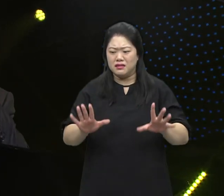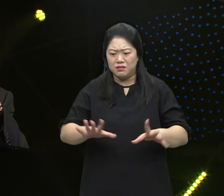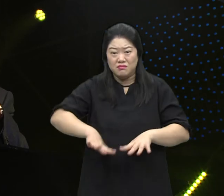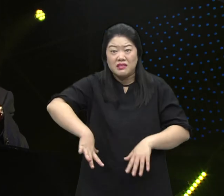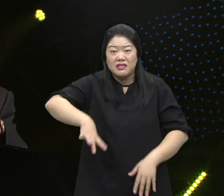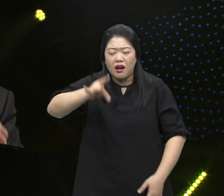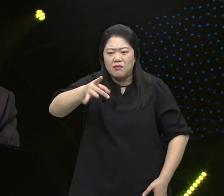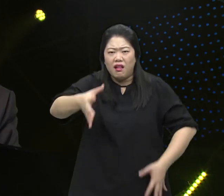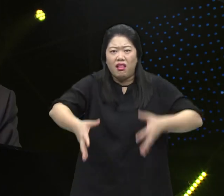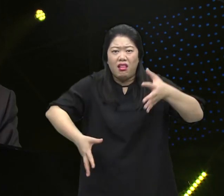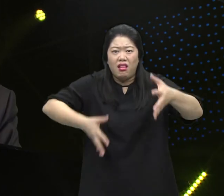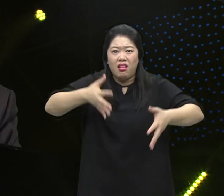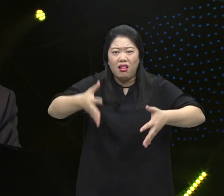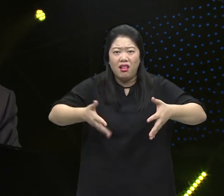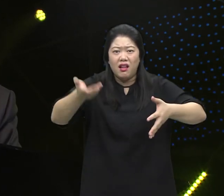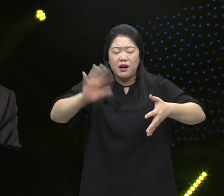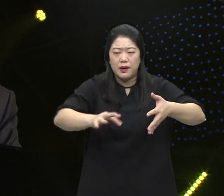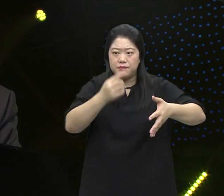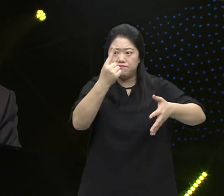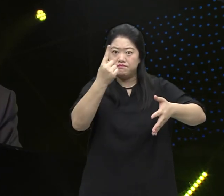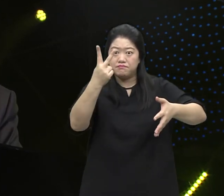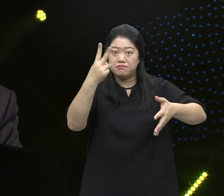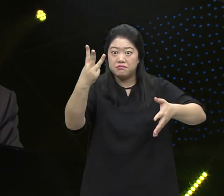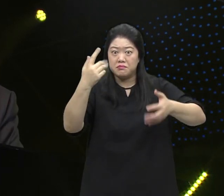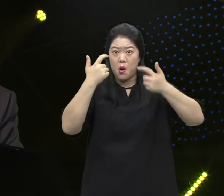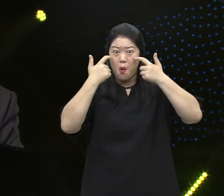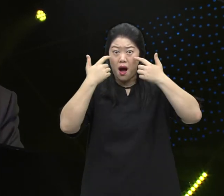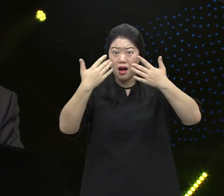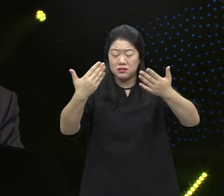Even if you have nothing right now, if you begin this way, you will succeed.